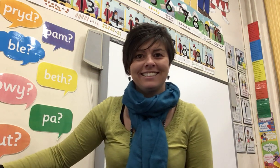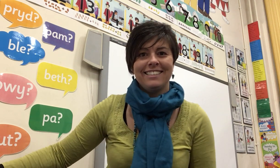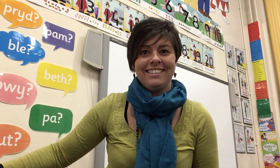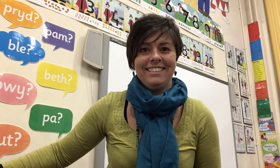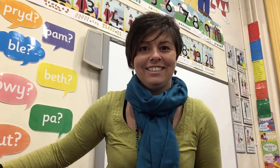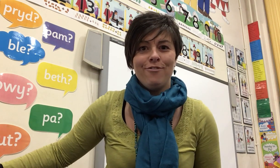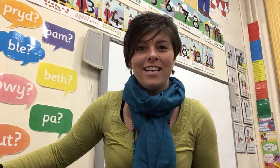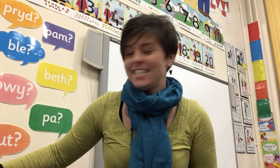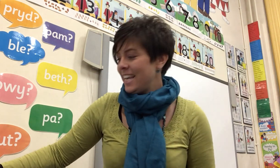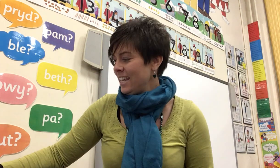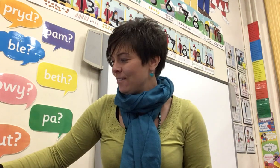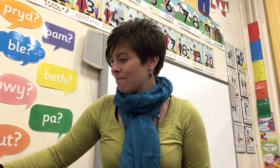Ready?